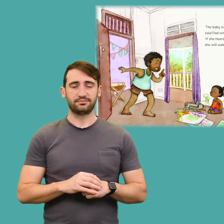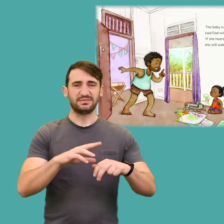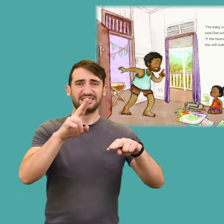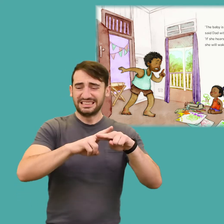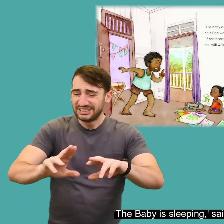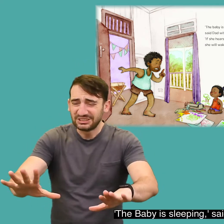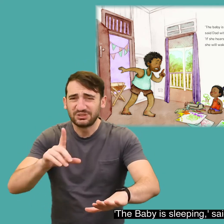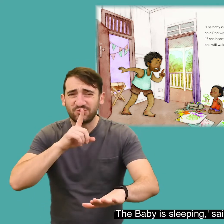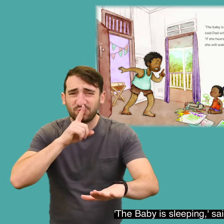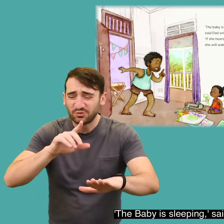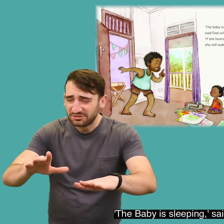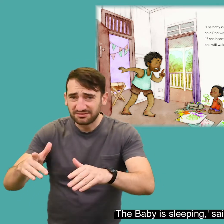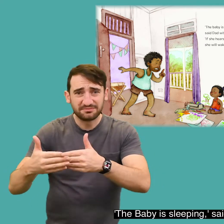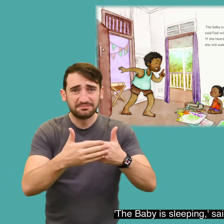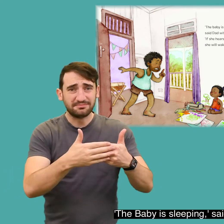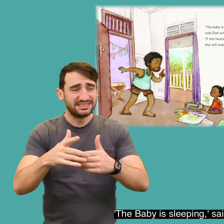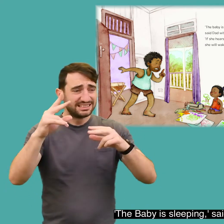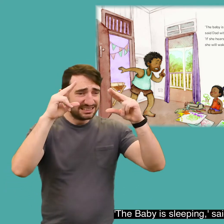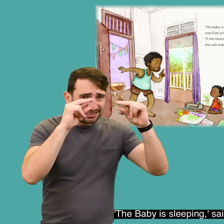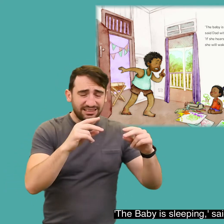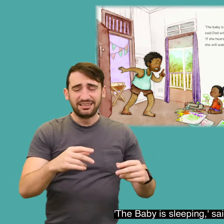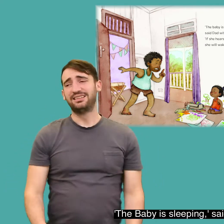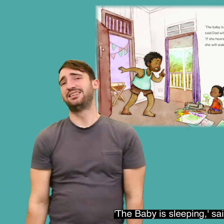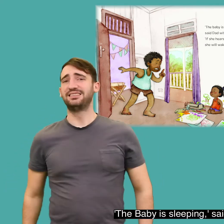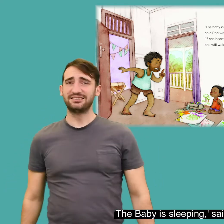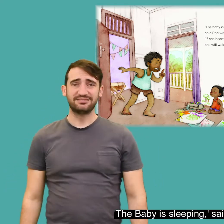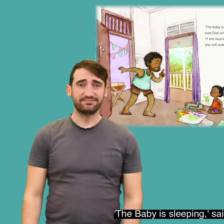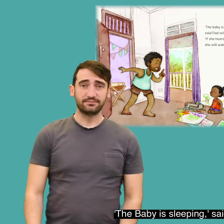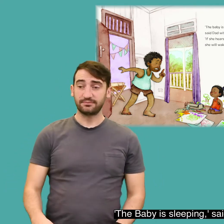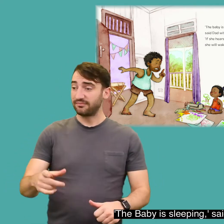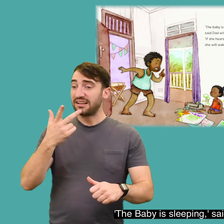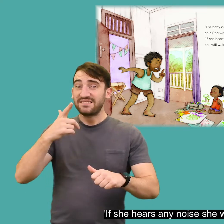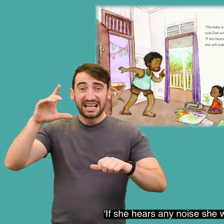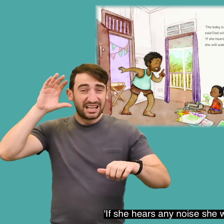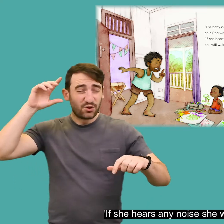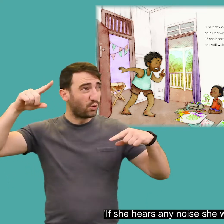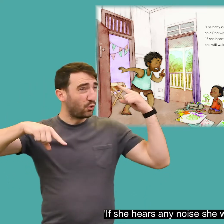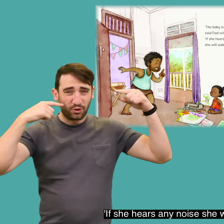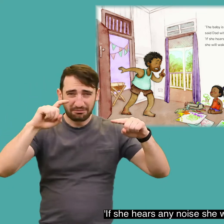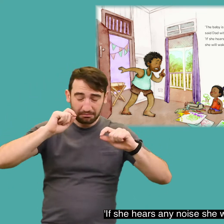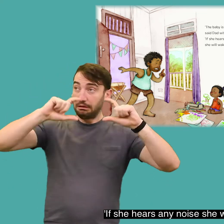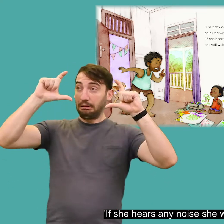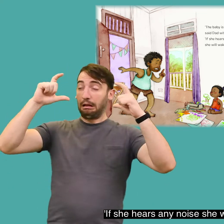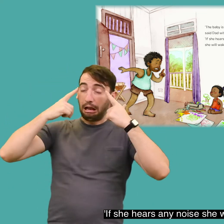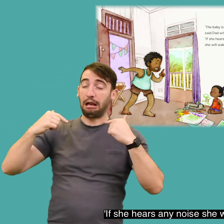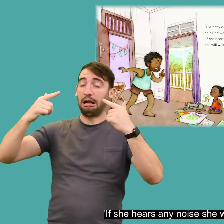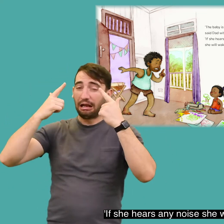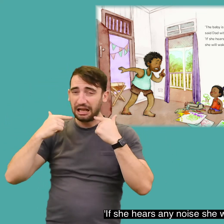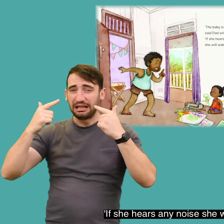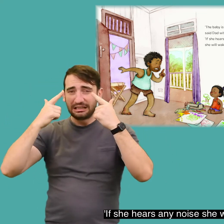The baby is sleeping, said Dad with a sigh. If she hears any noise, she will wake up